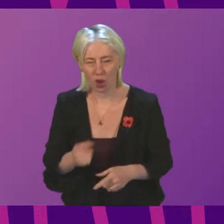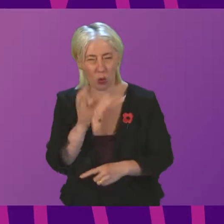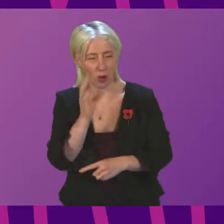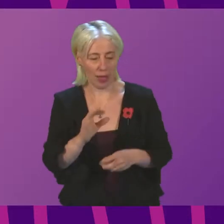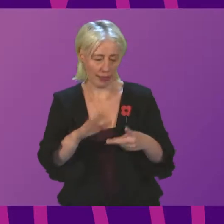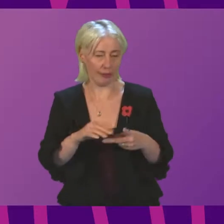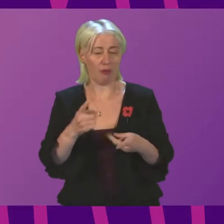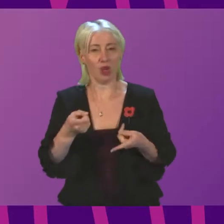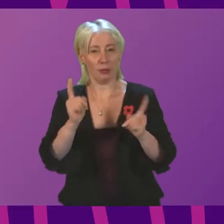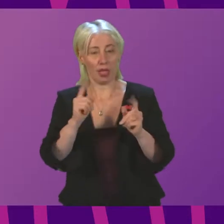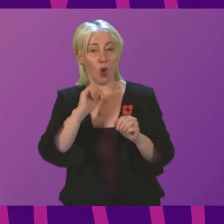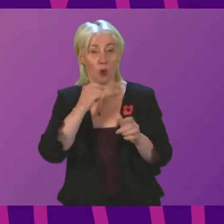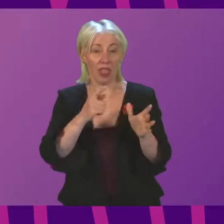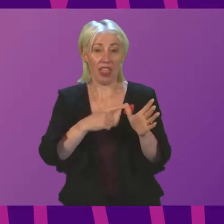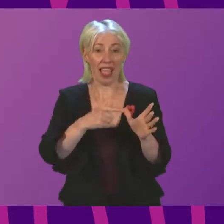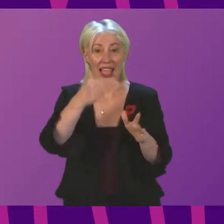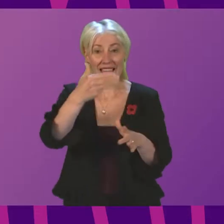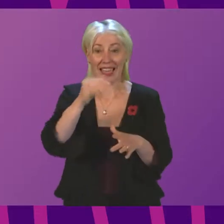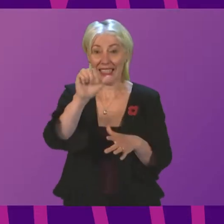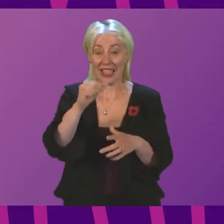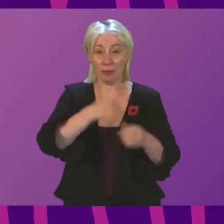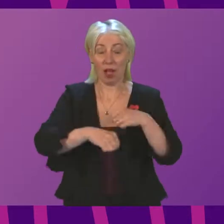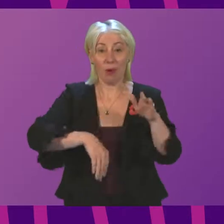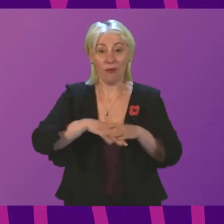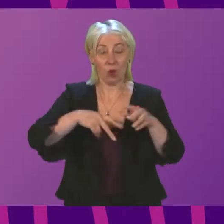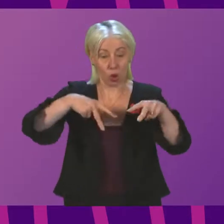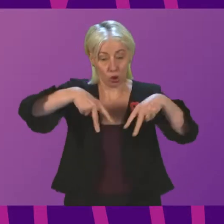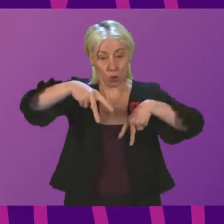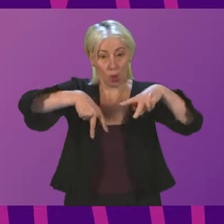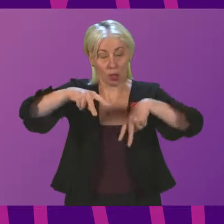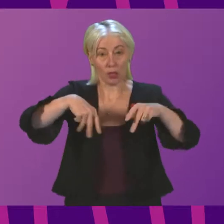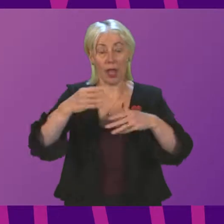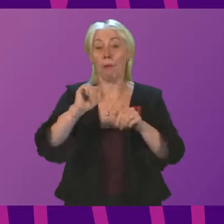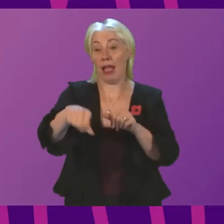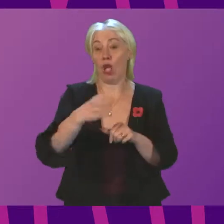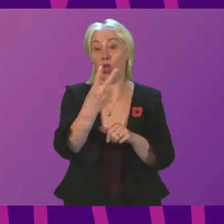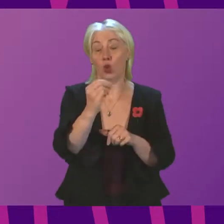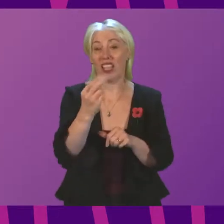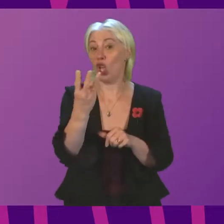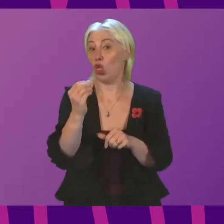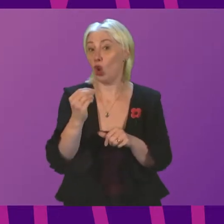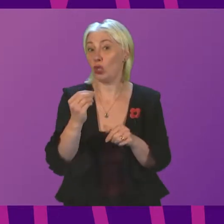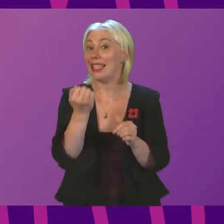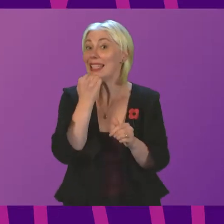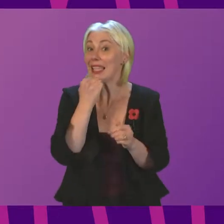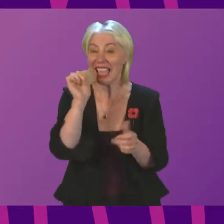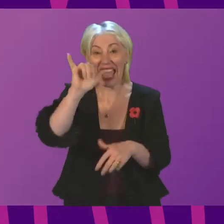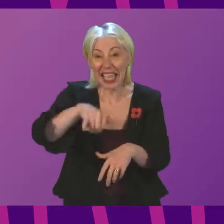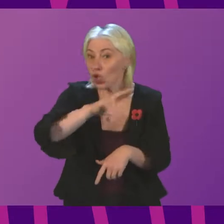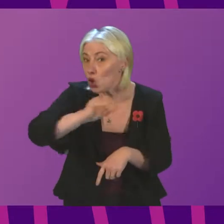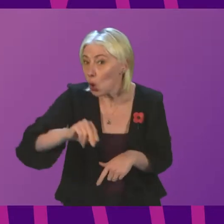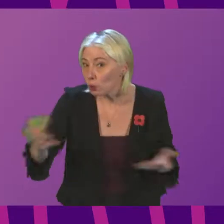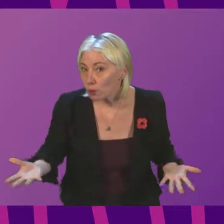Deputy First Minister, will the A96 be fully duelled by the 2030 commitment date? Yes or no, Deputy First Minister?